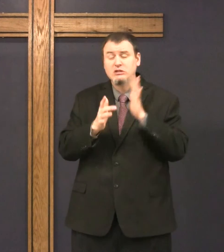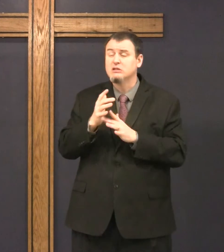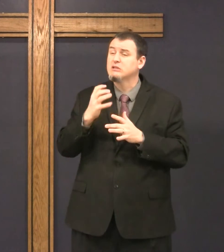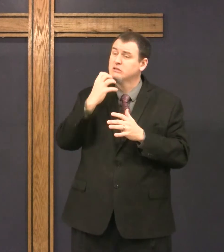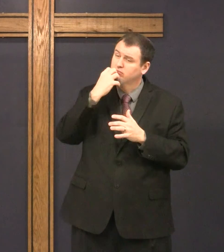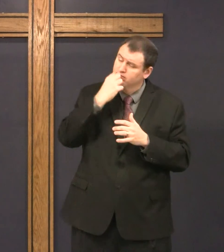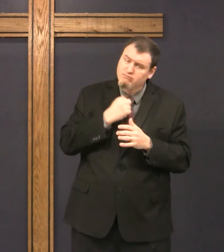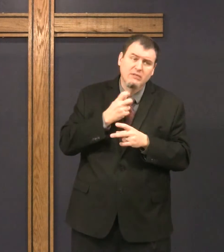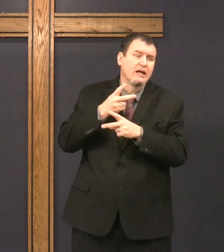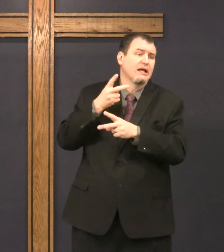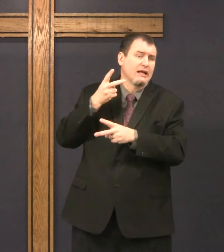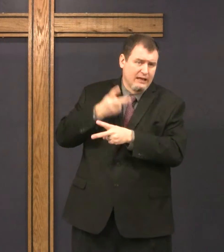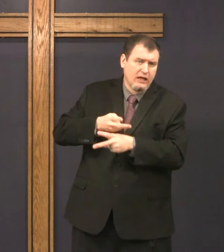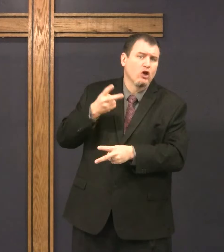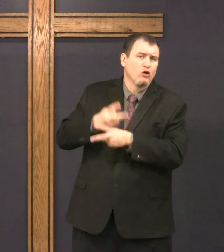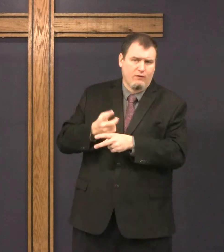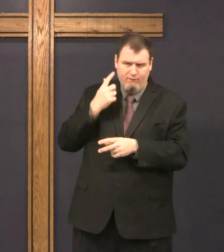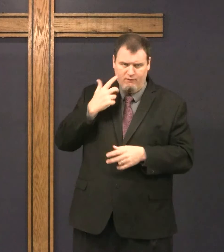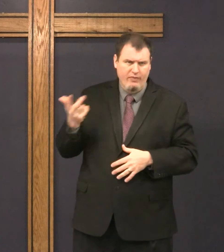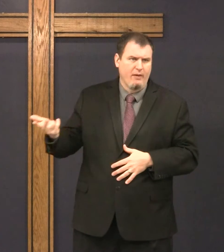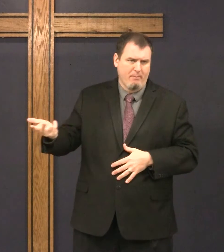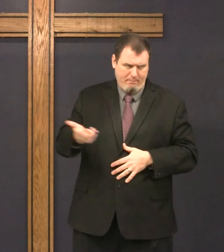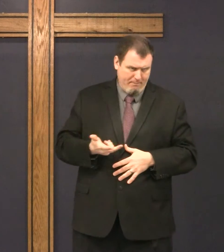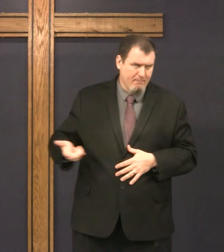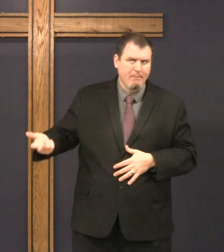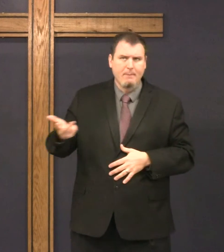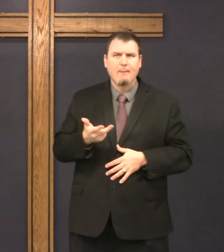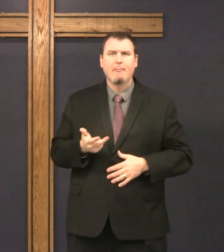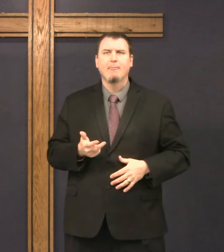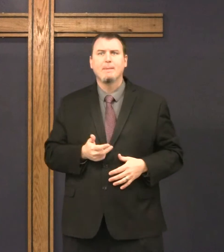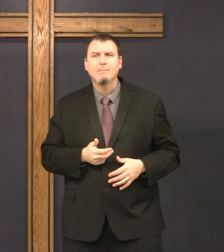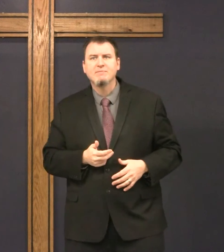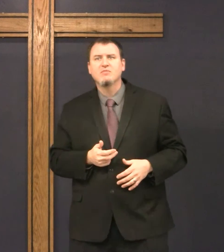In fact, Jesus cared very much for the three of them.